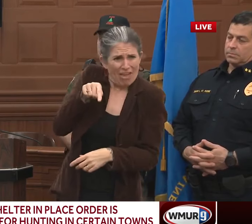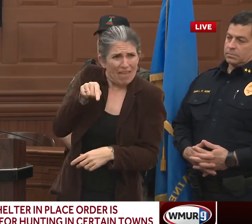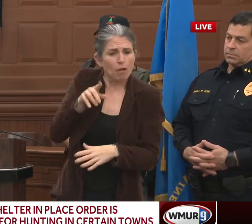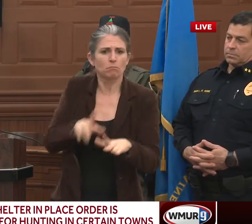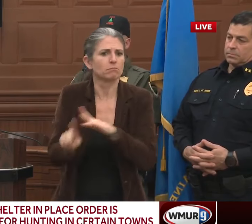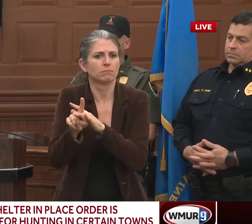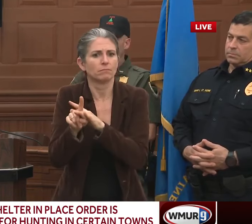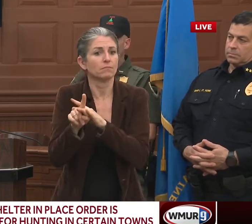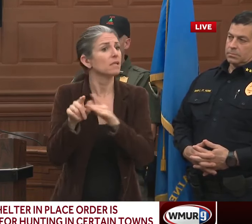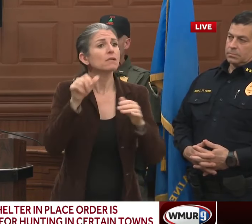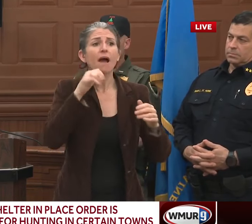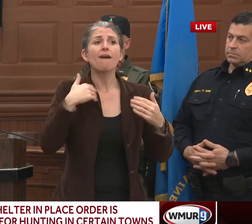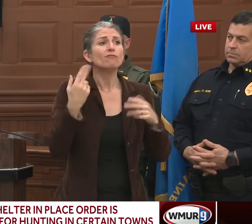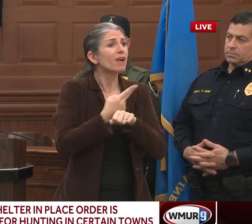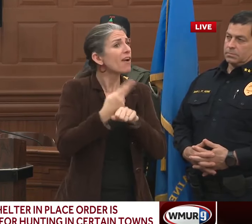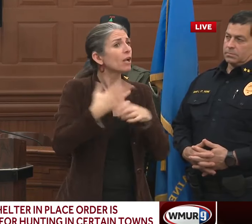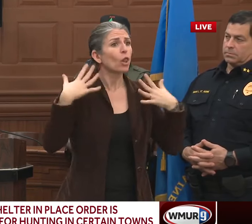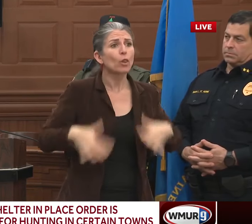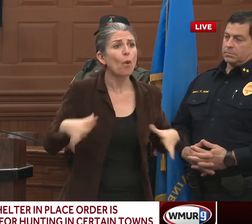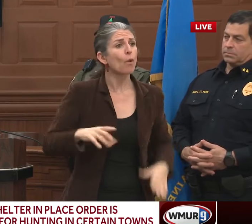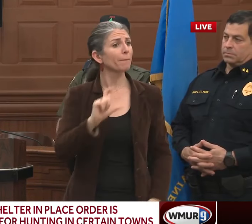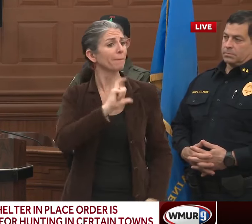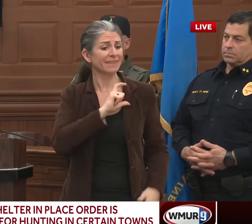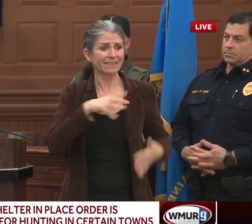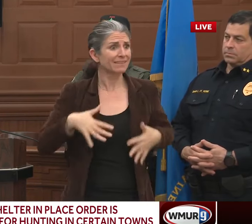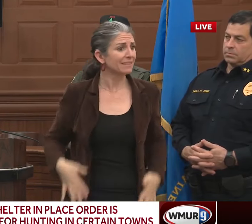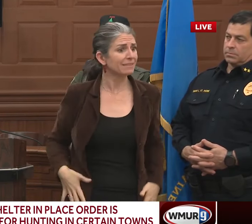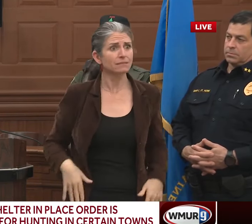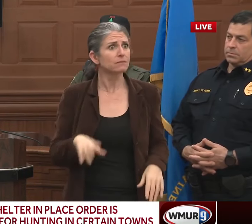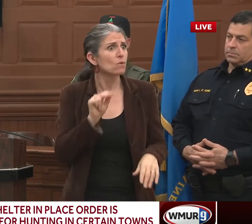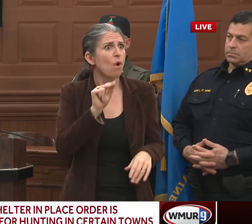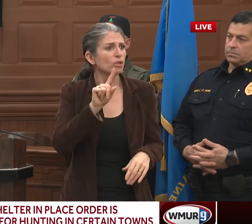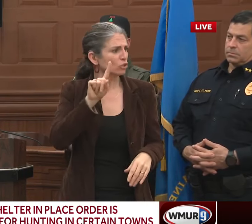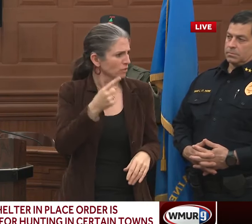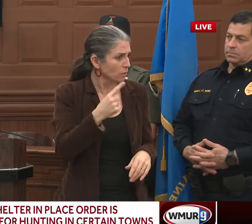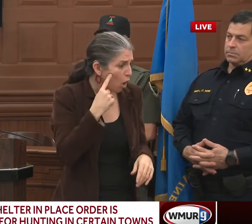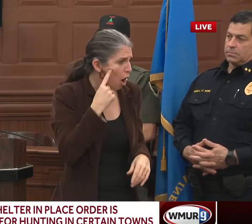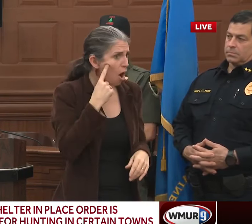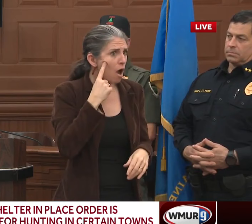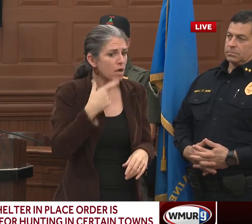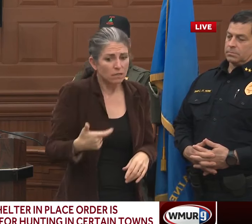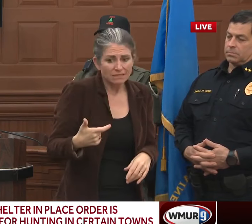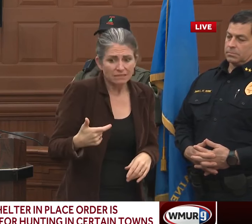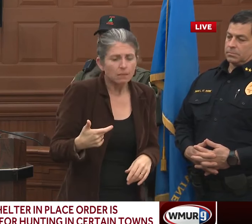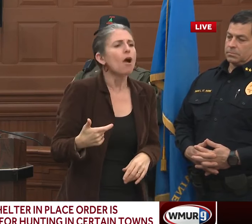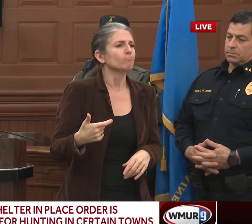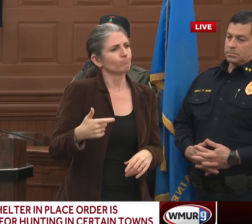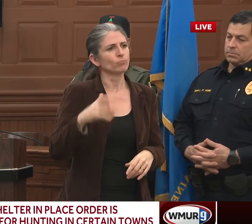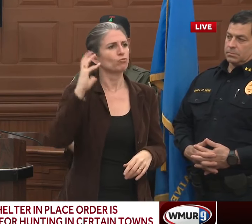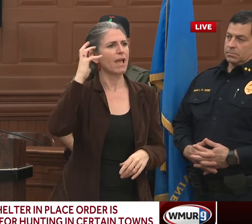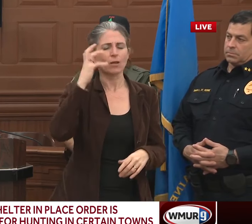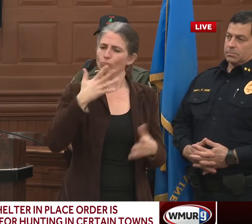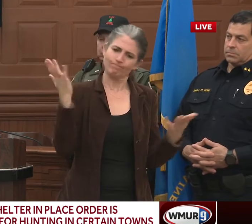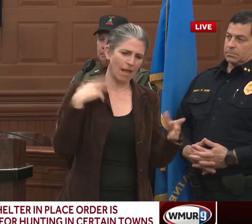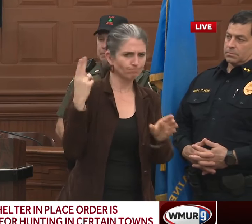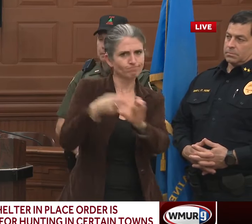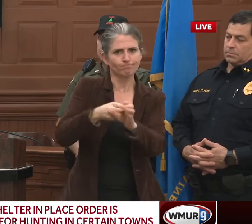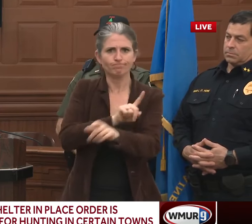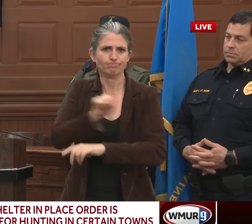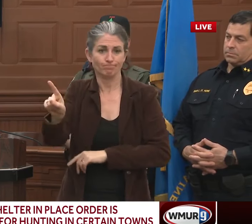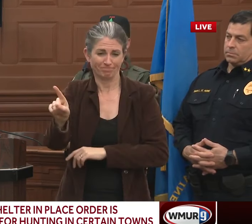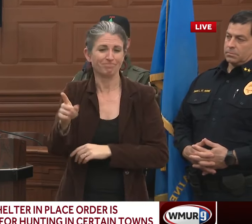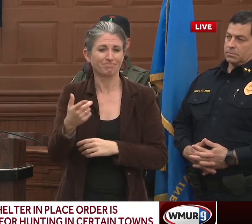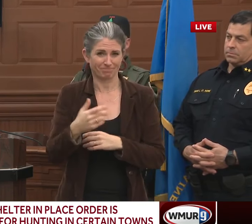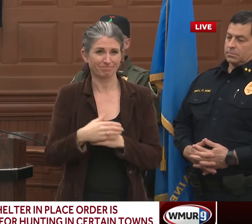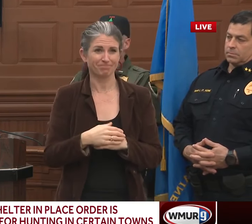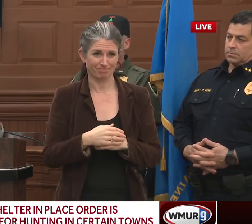respond to the address immediately, and then they address the threat and clear the building. For that same location, right, spare